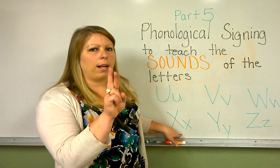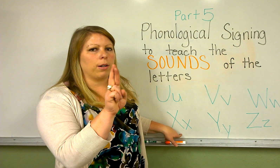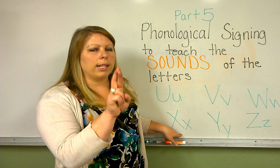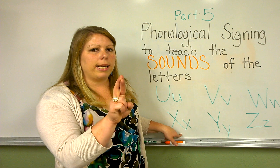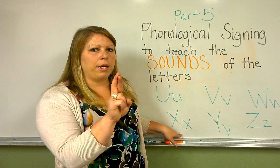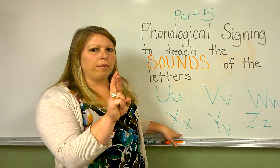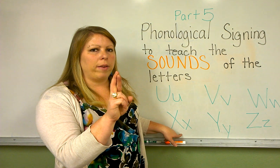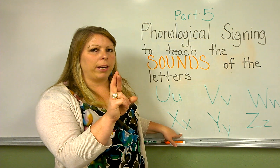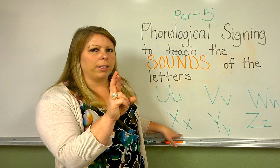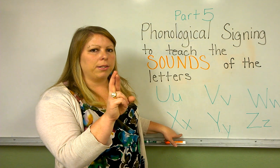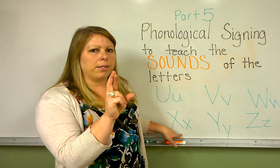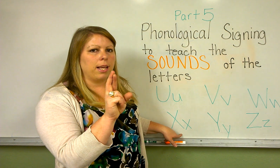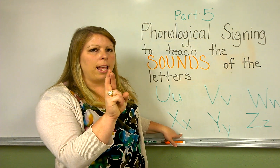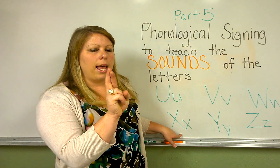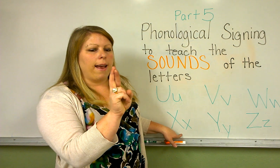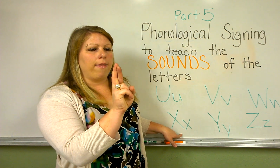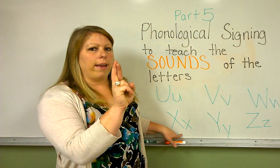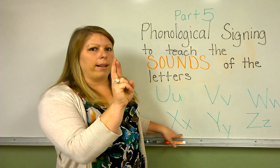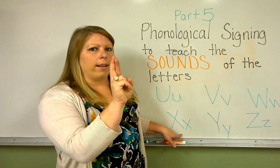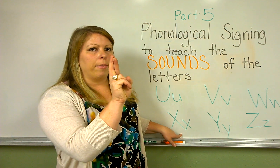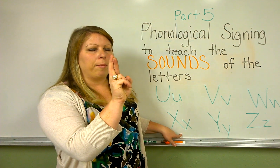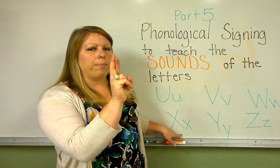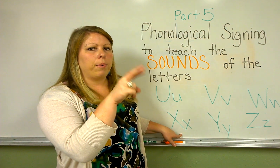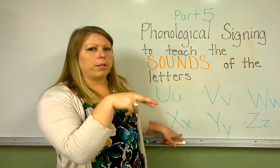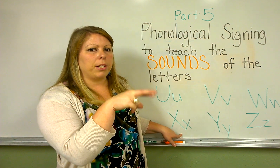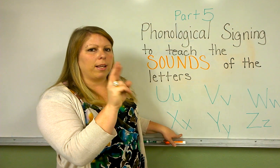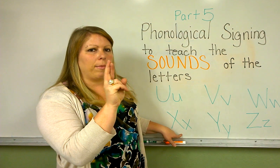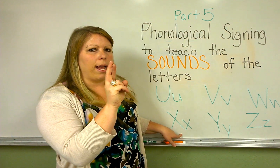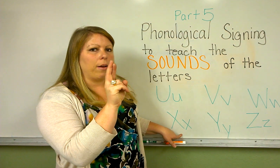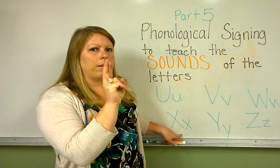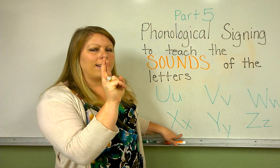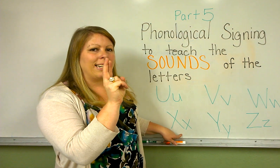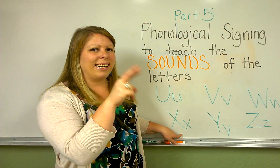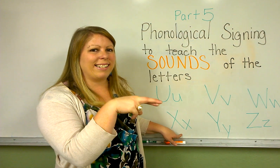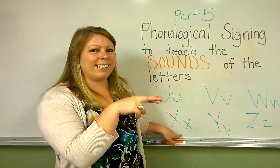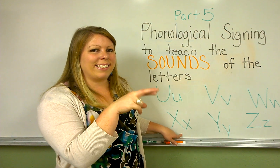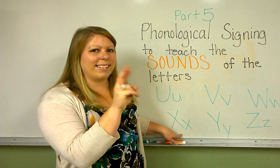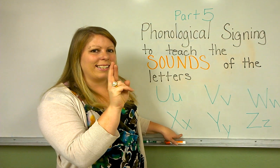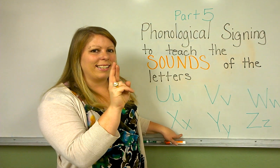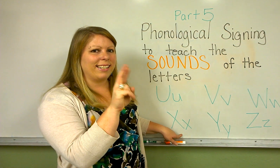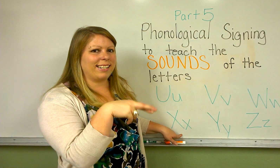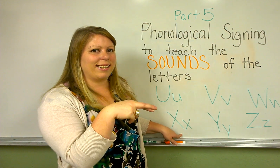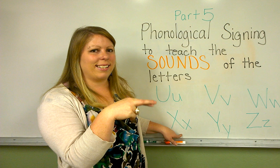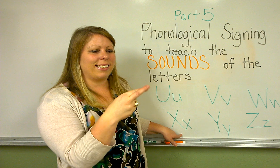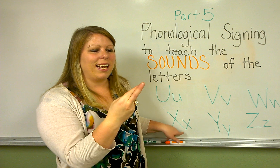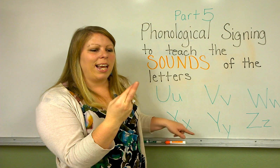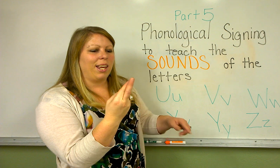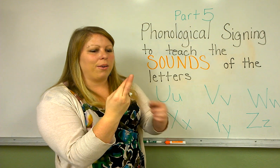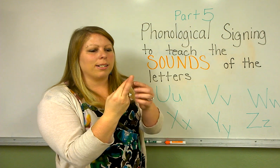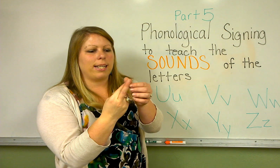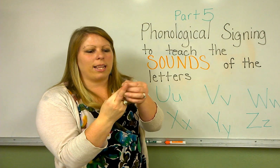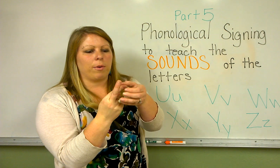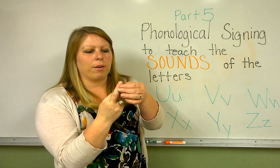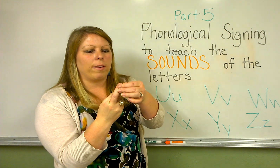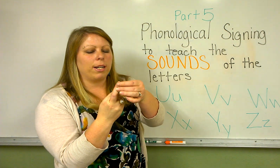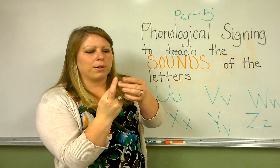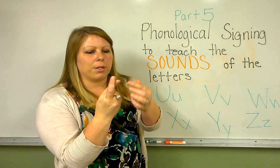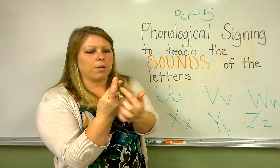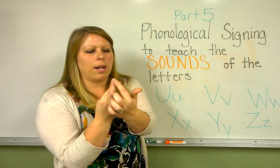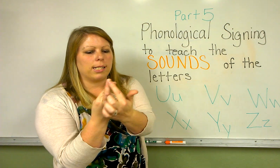crossing your fingers, and then pushing them down. Pss, pss, You can see that when your fingers are crossed,